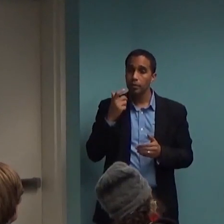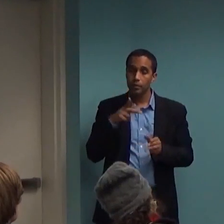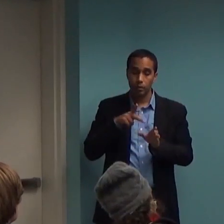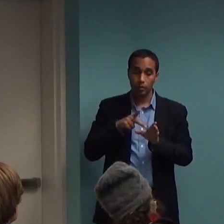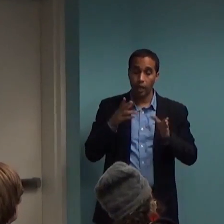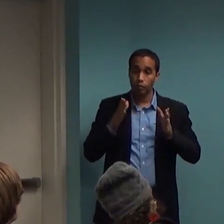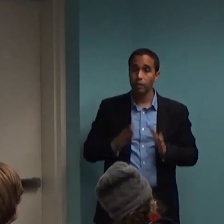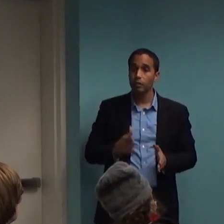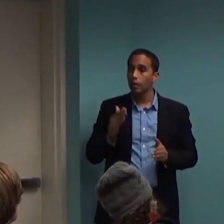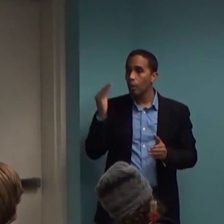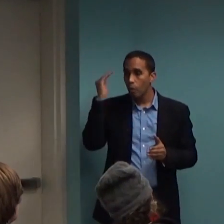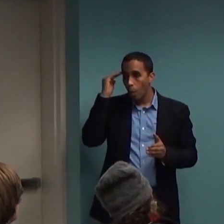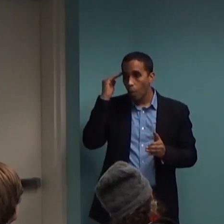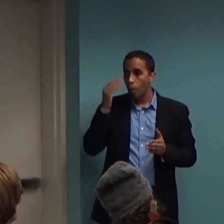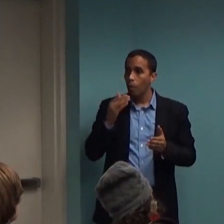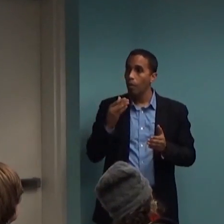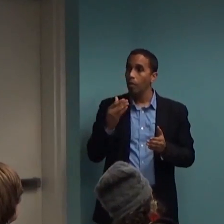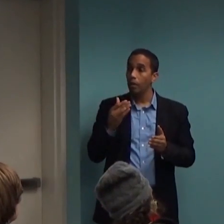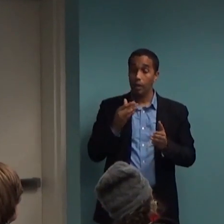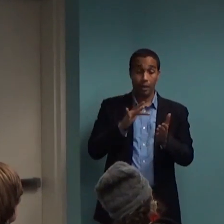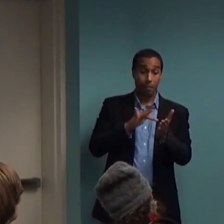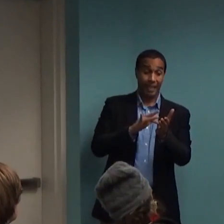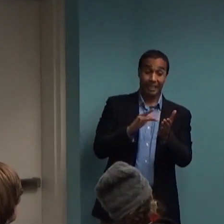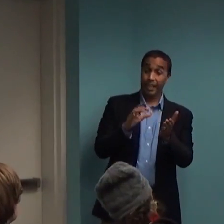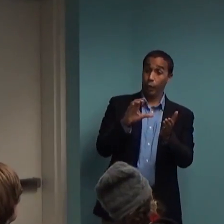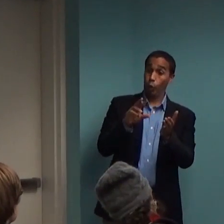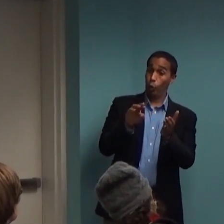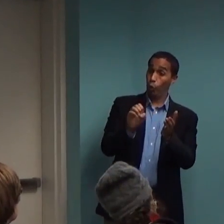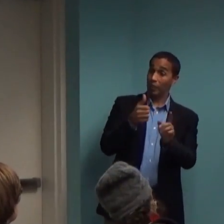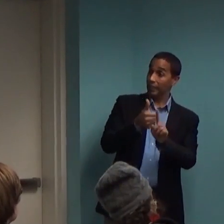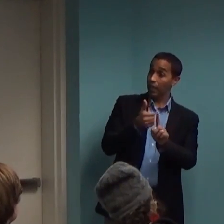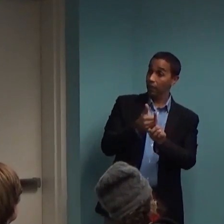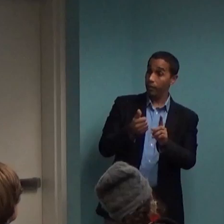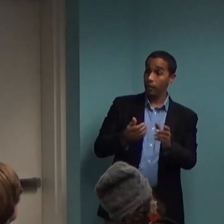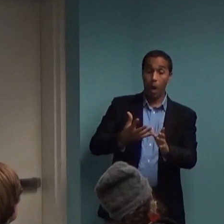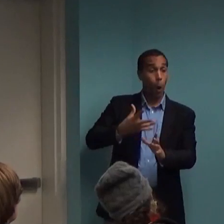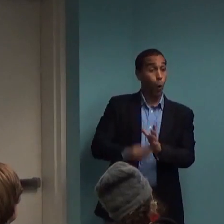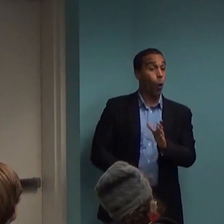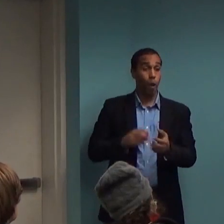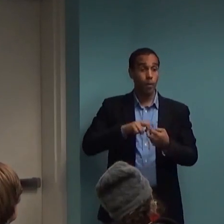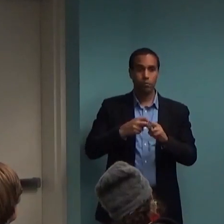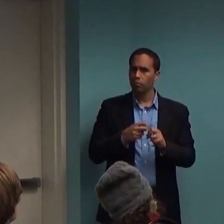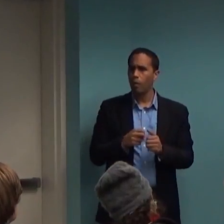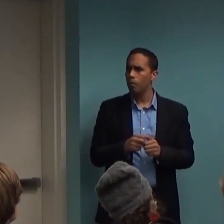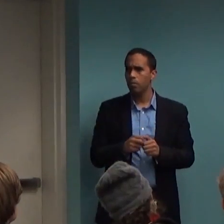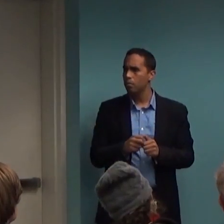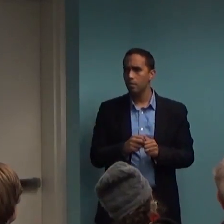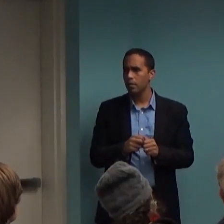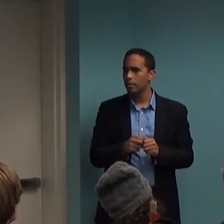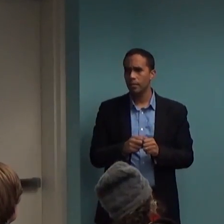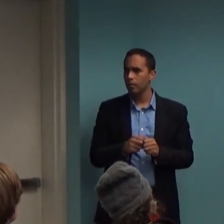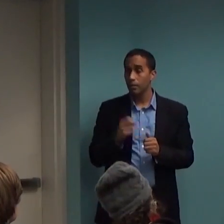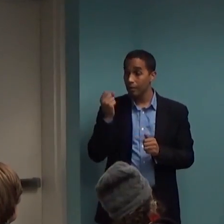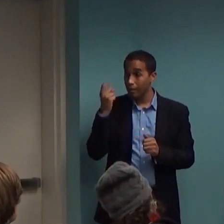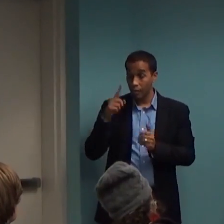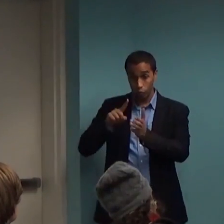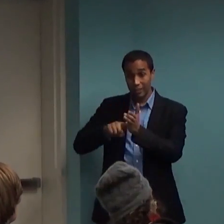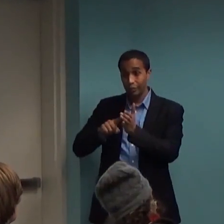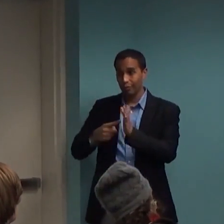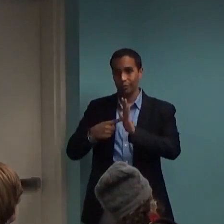medication will not be the cure. There's an understanding and the data really bears this out. So again, what I'm about to say, not in the least bit